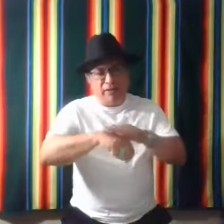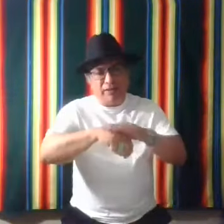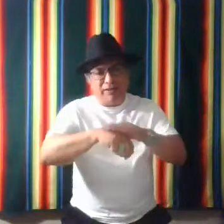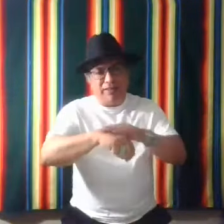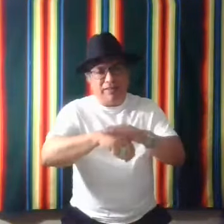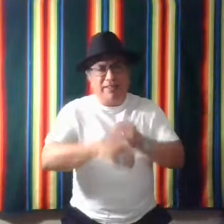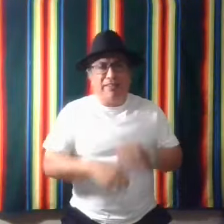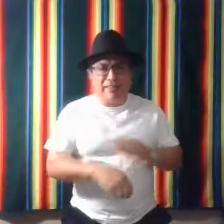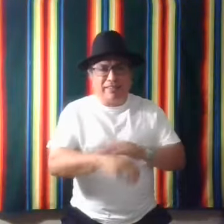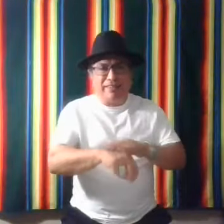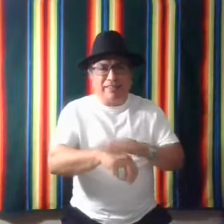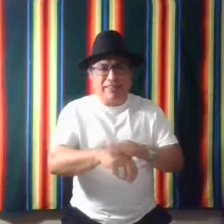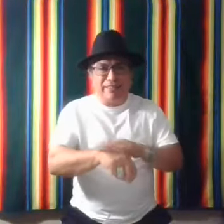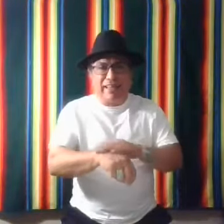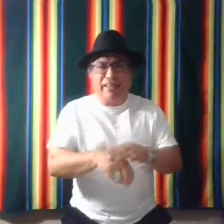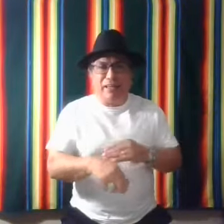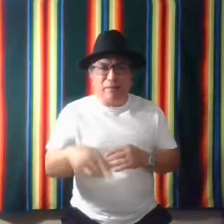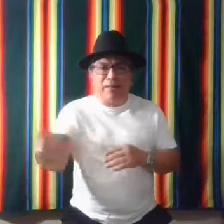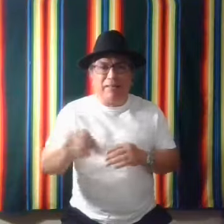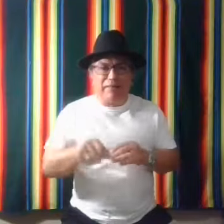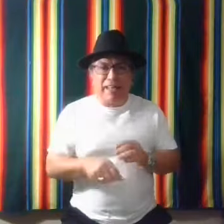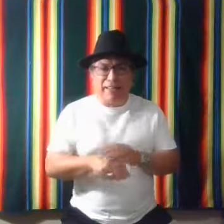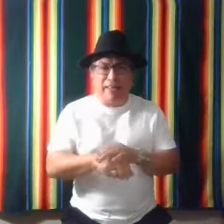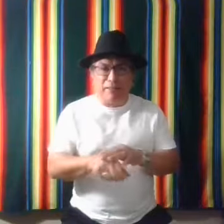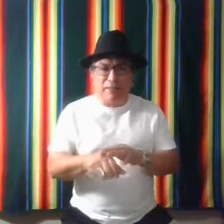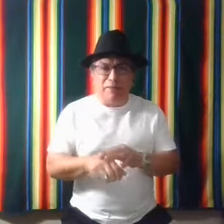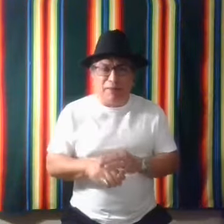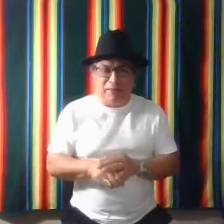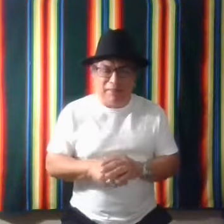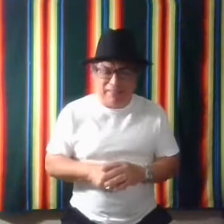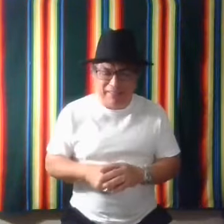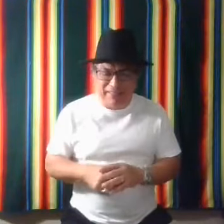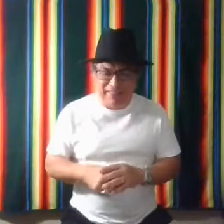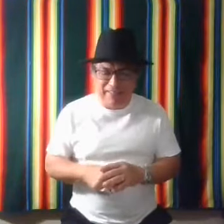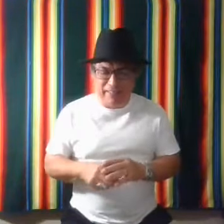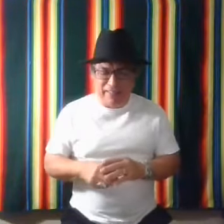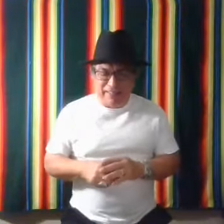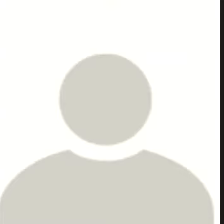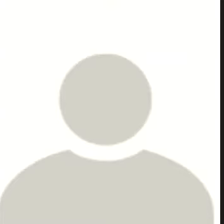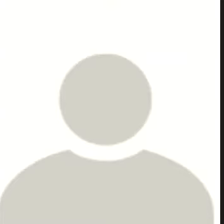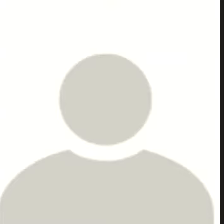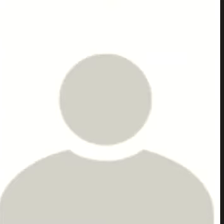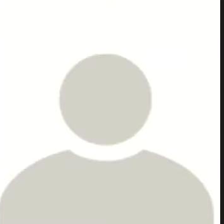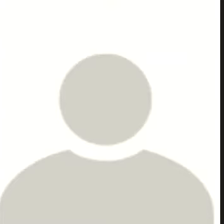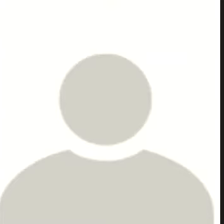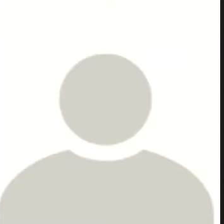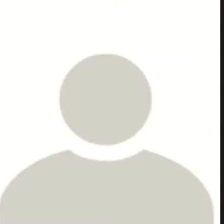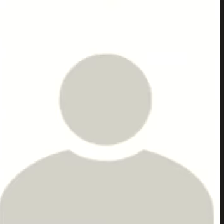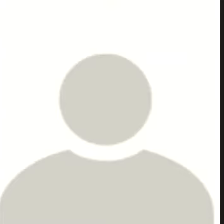looks, looks, looks ending. I might have to take that, you know? No, I appreciate that. And then one